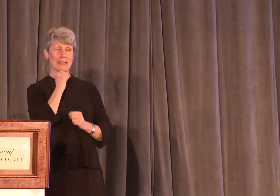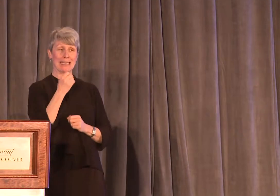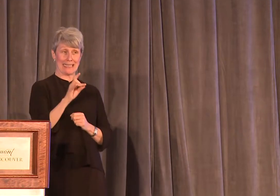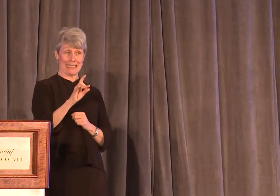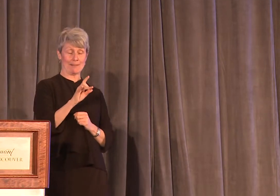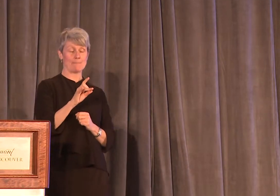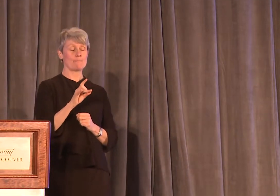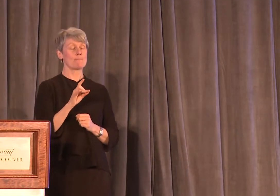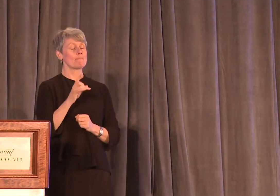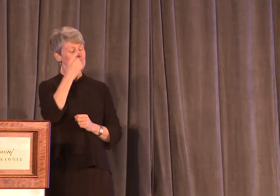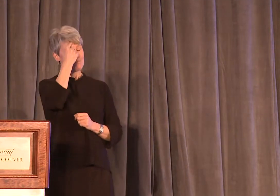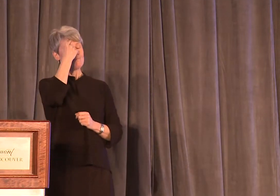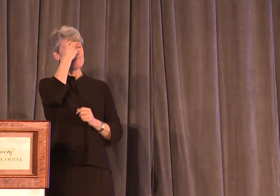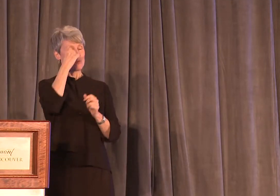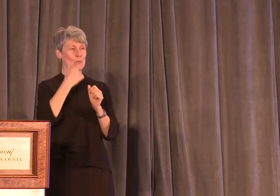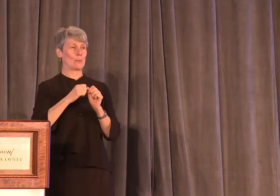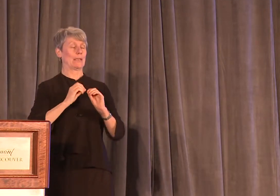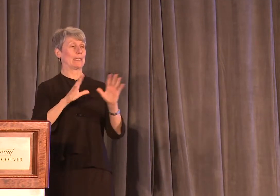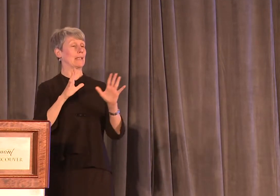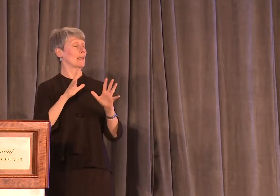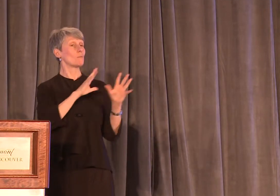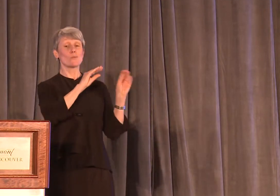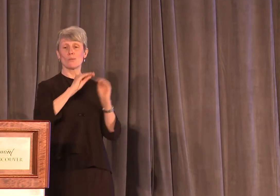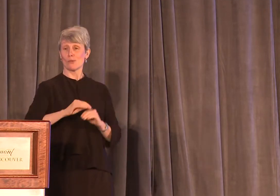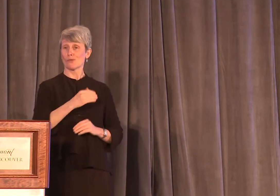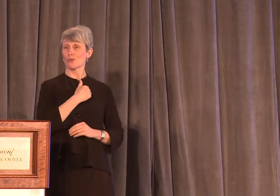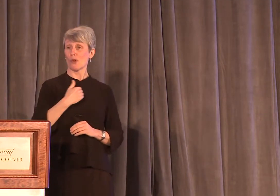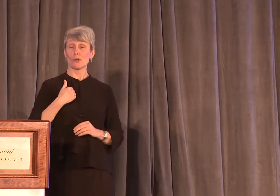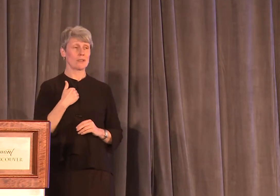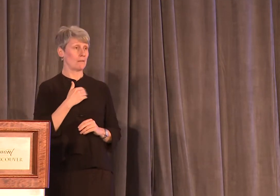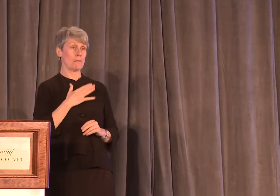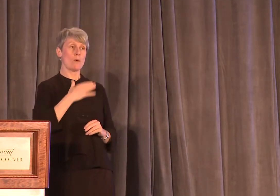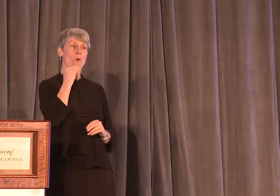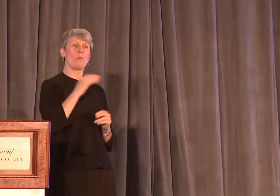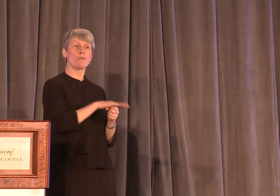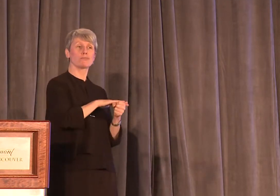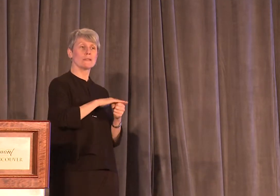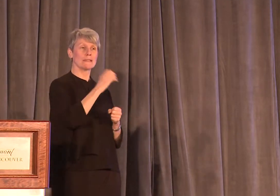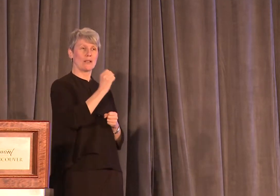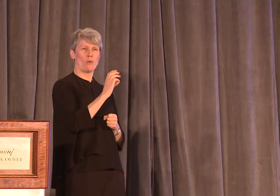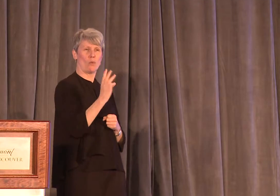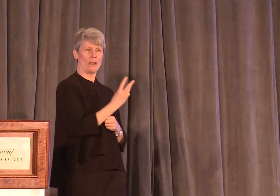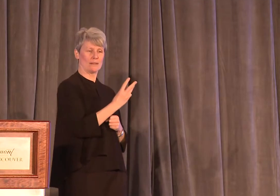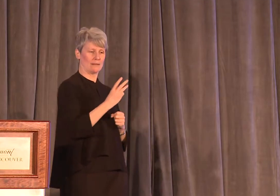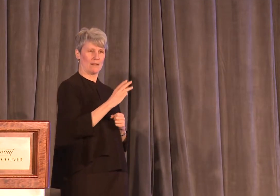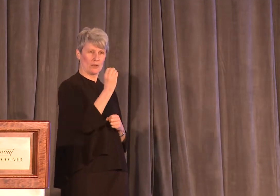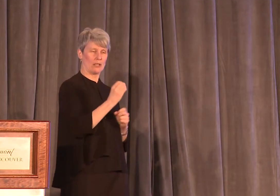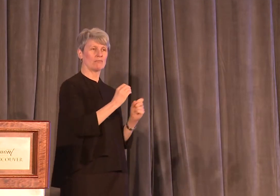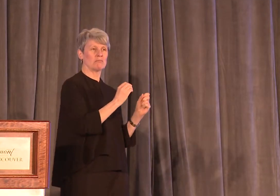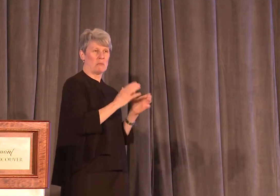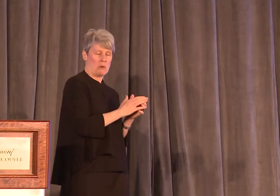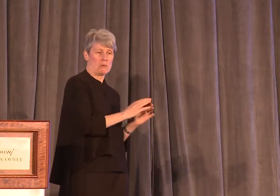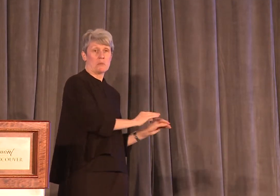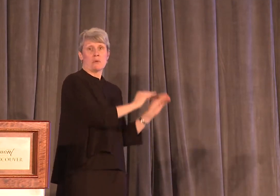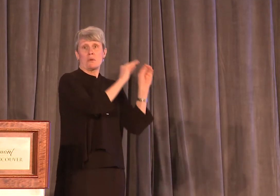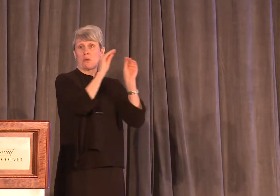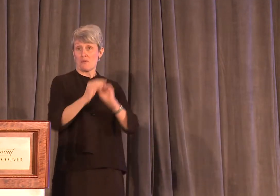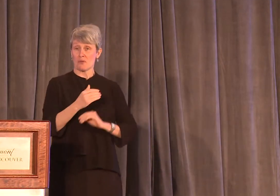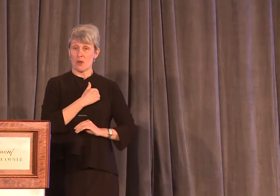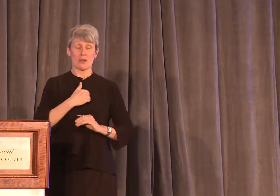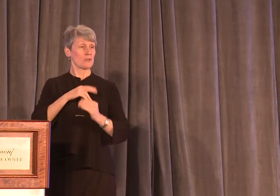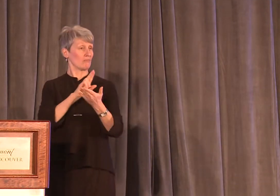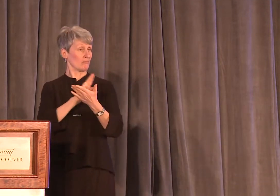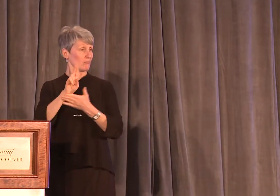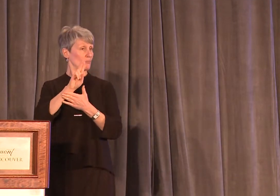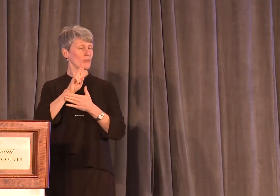really sticks out. I'd moved to Toronto from a really small town in southwestern Ontario to attend university. I